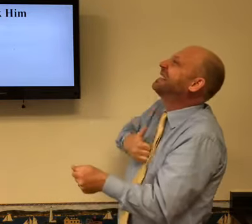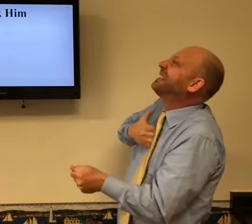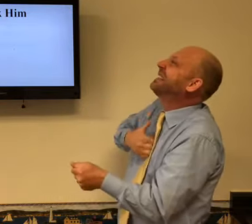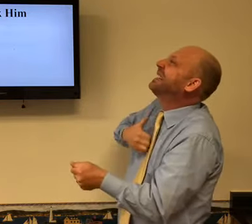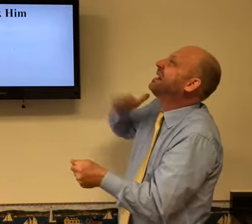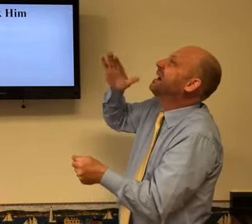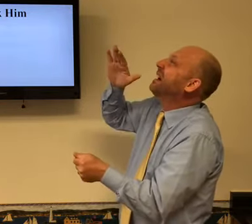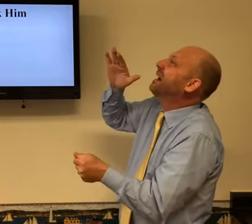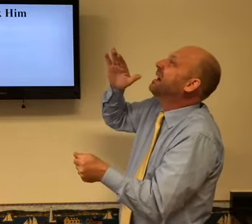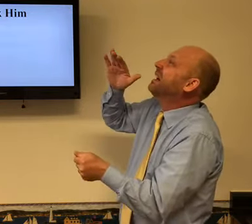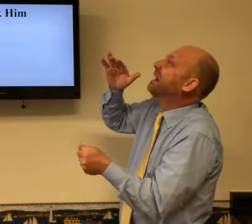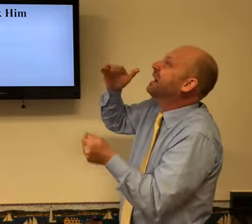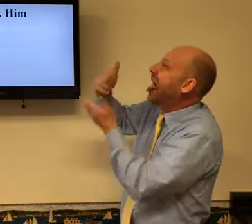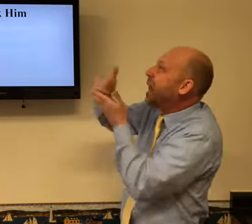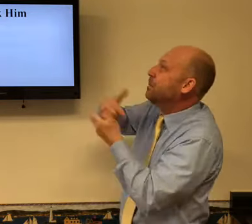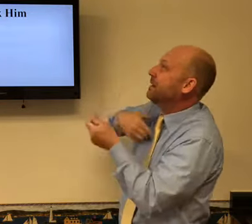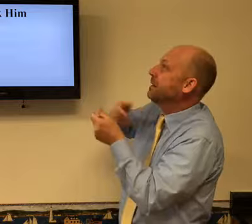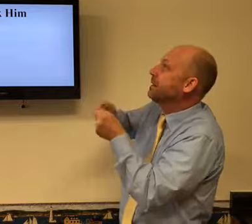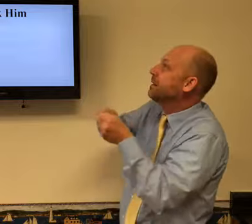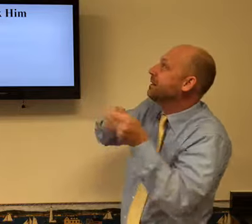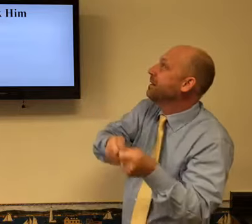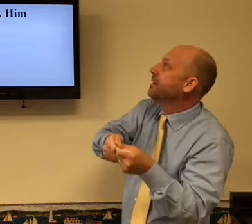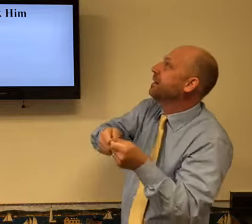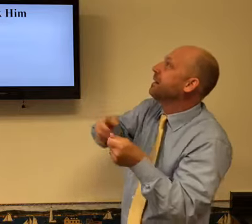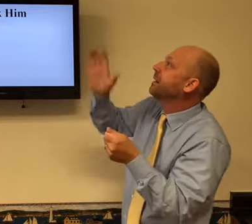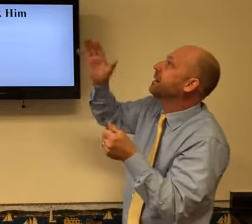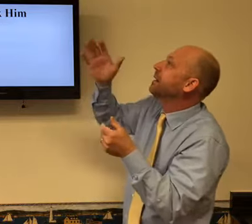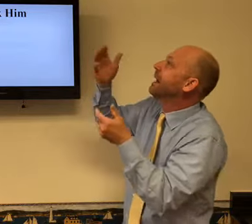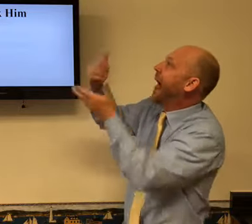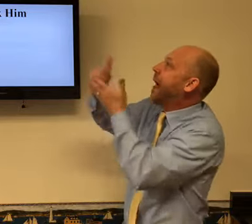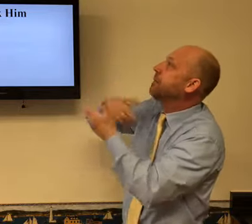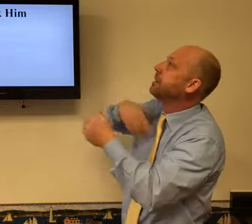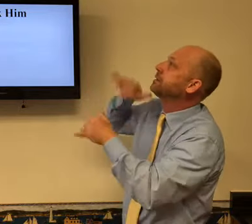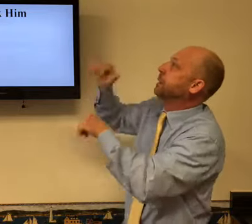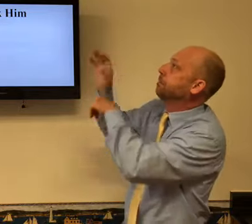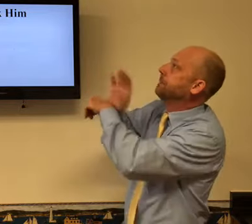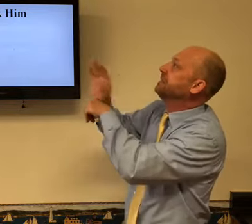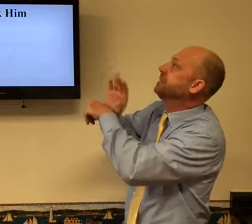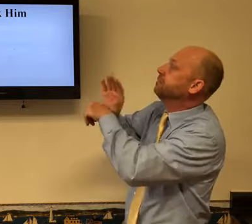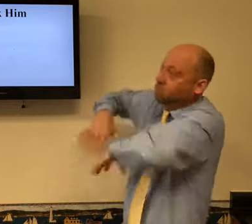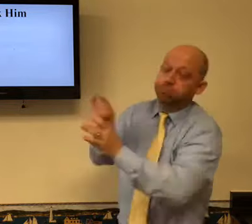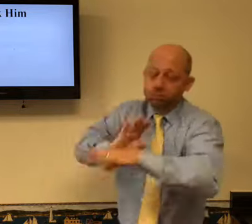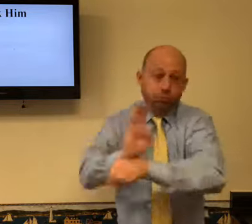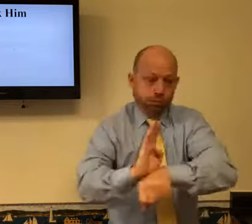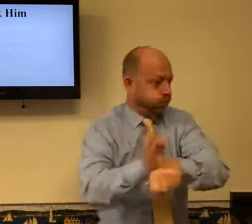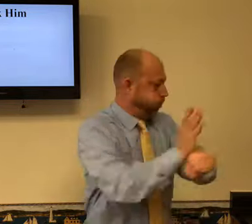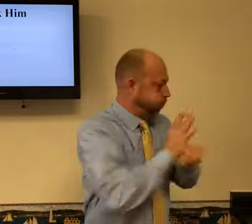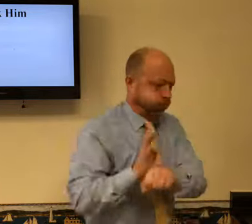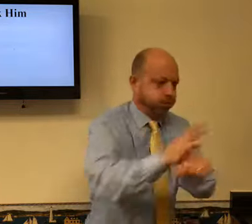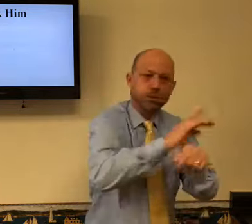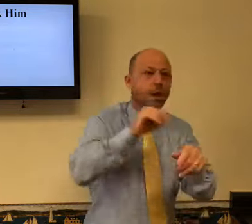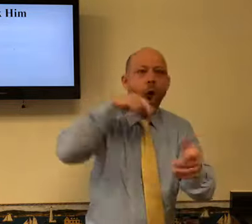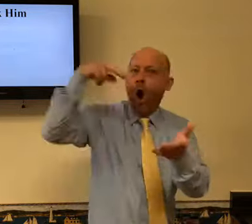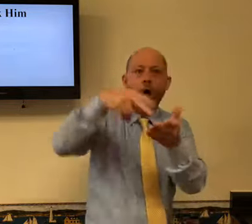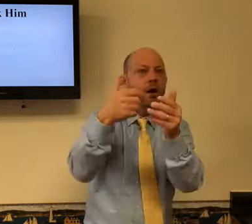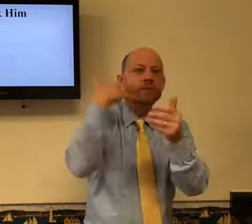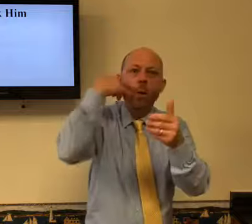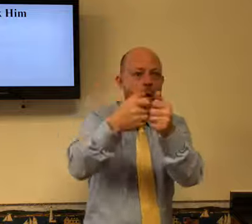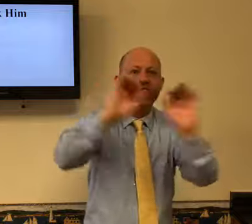Lord, I'm sorry for focusing so much. Can you help me to put the phone down? Can you help me to stay busy? He'll give you things to